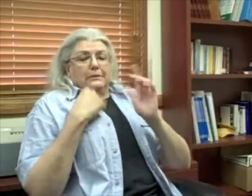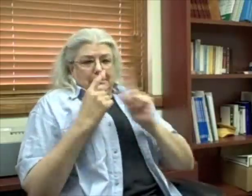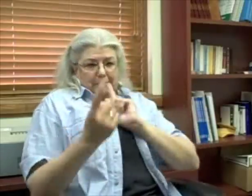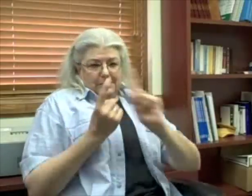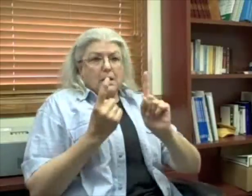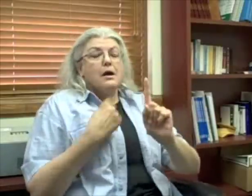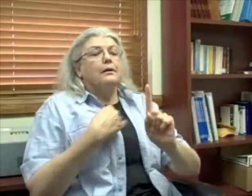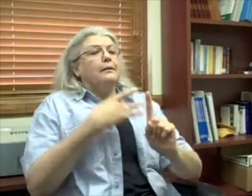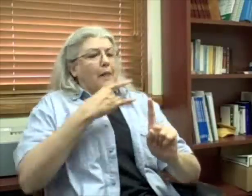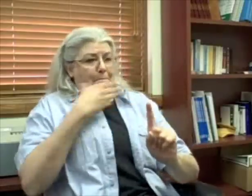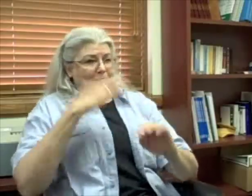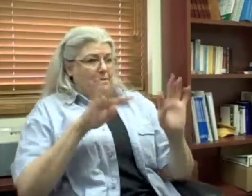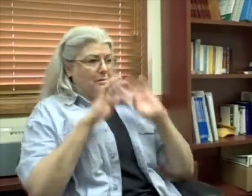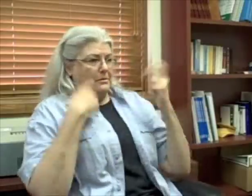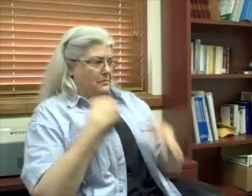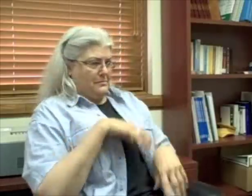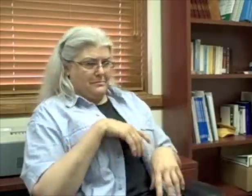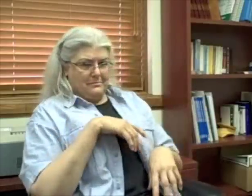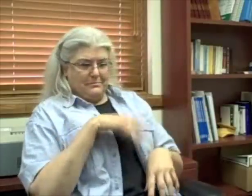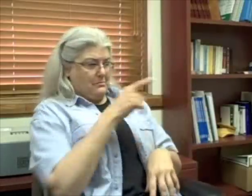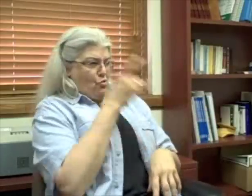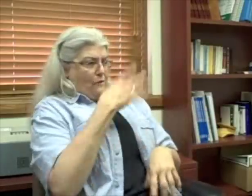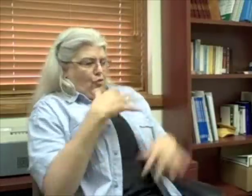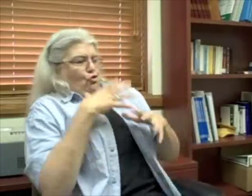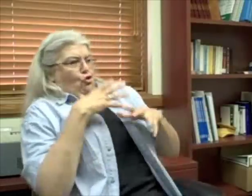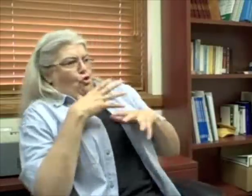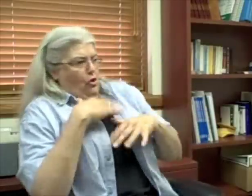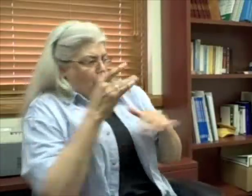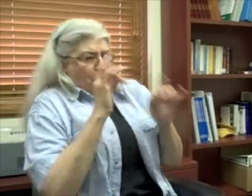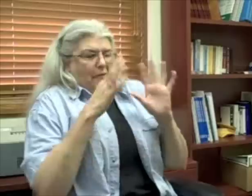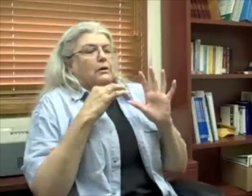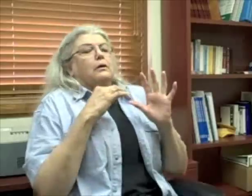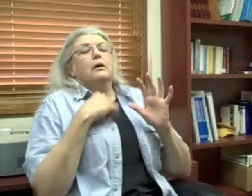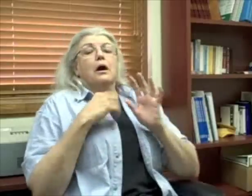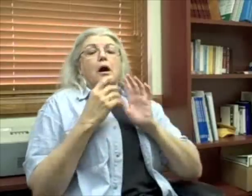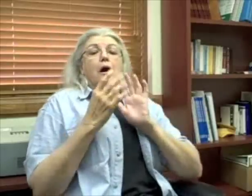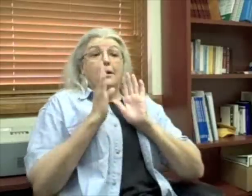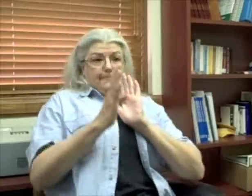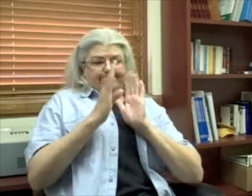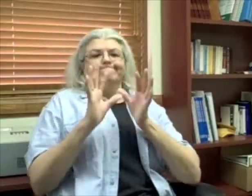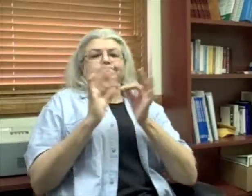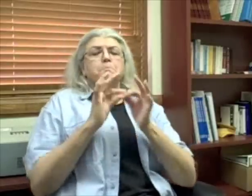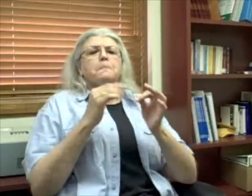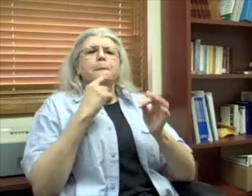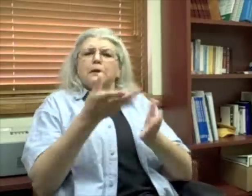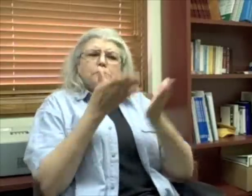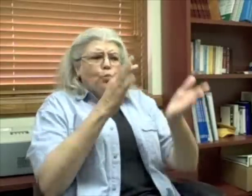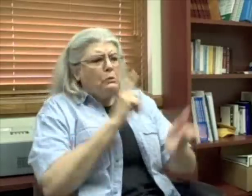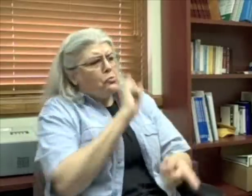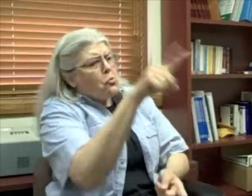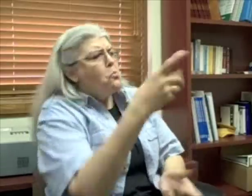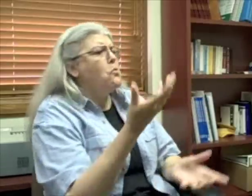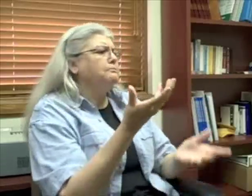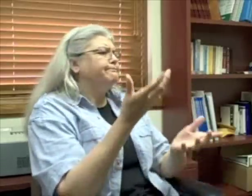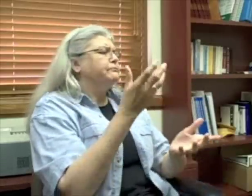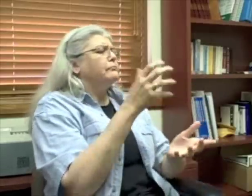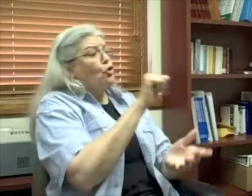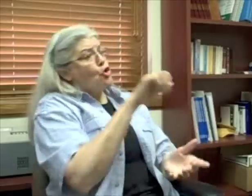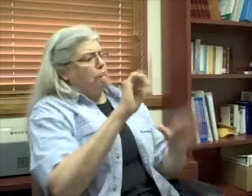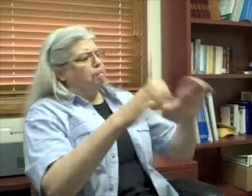-on-one with me. I didn't want to be in front of the other woman because I just wanted to admit to my one co-sponsor that sign. I didn't